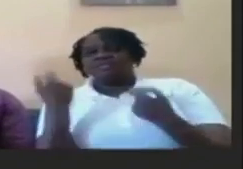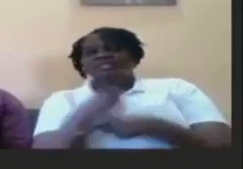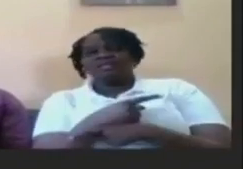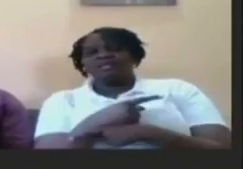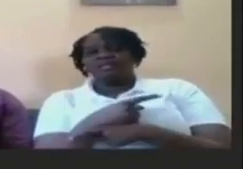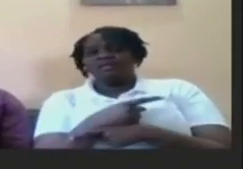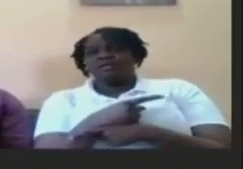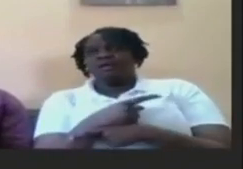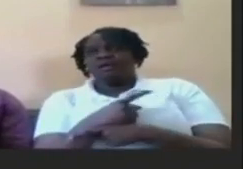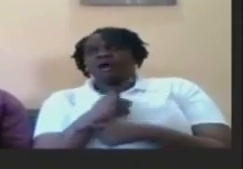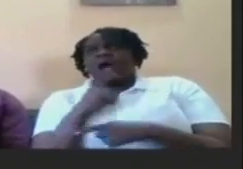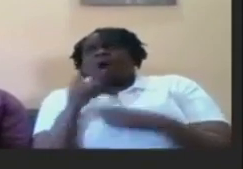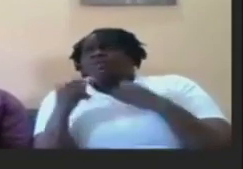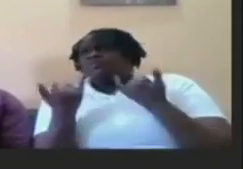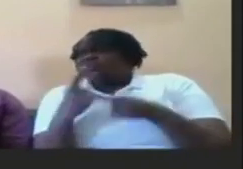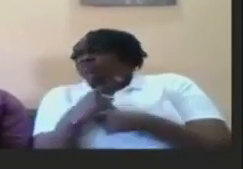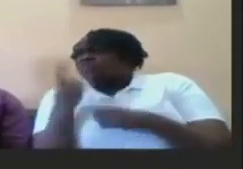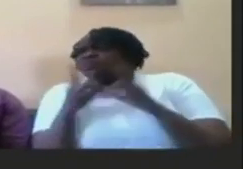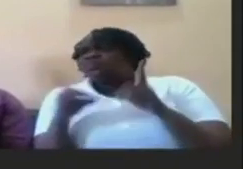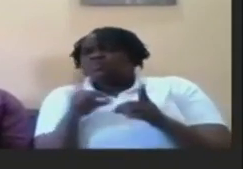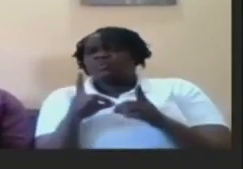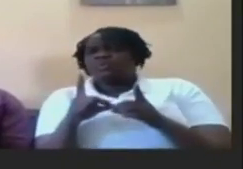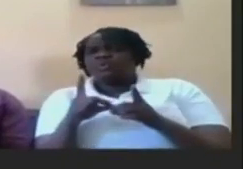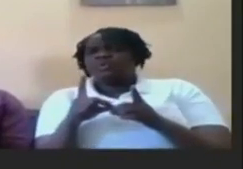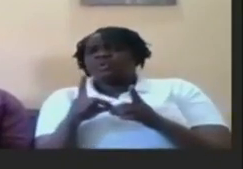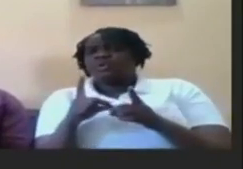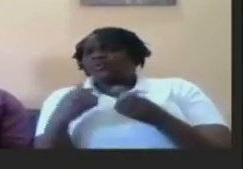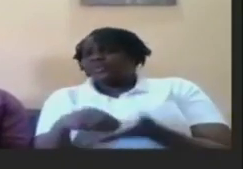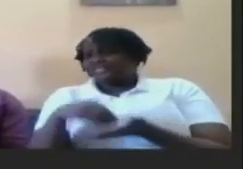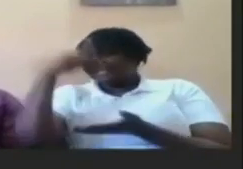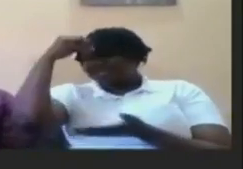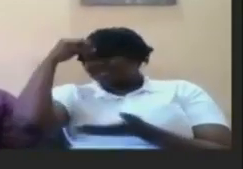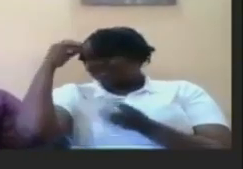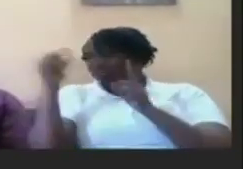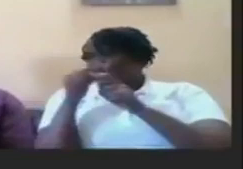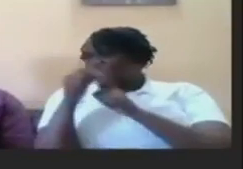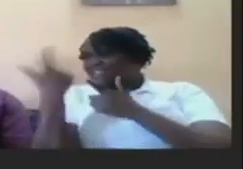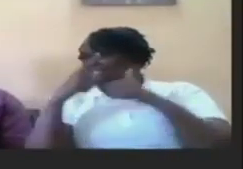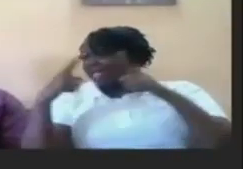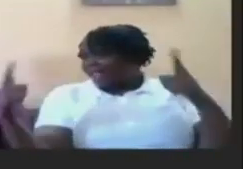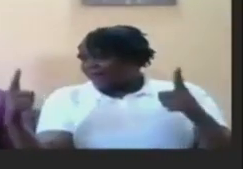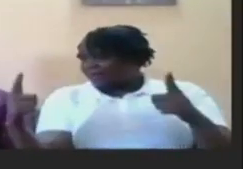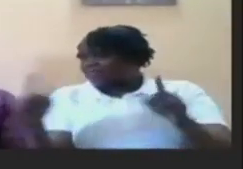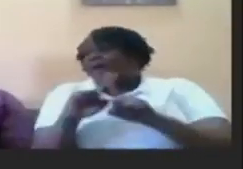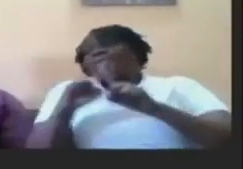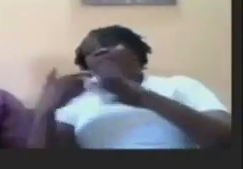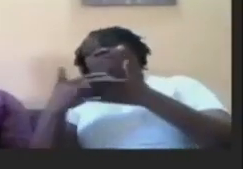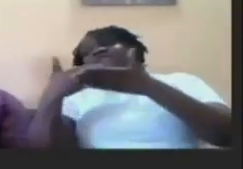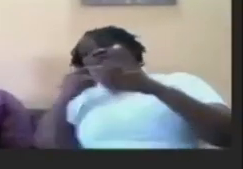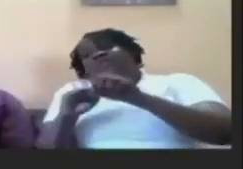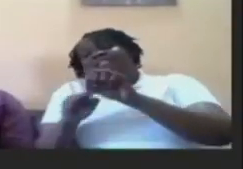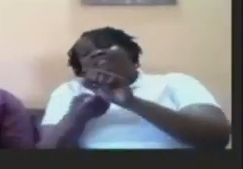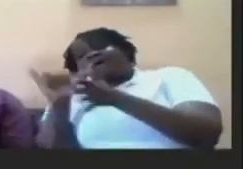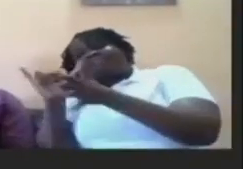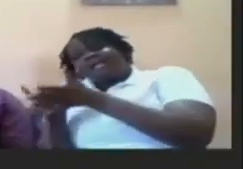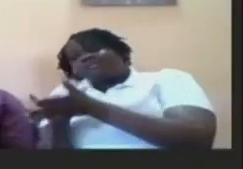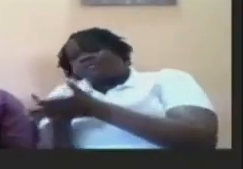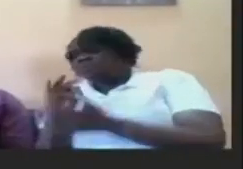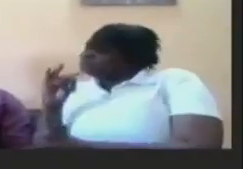to do um some learn some sign language but before we get into that I just want to know so Jamal um good